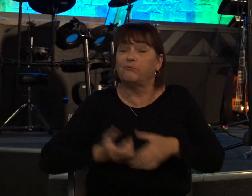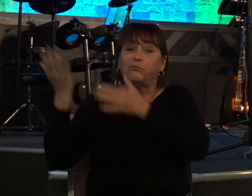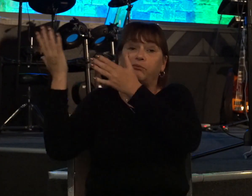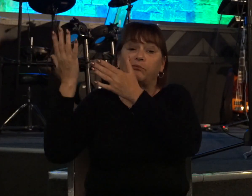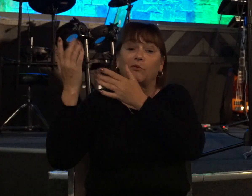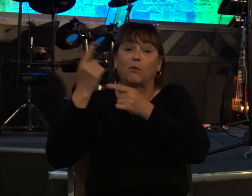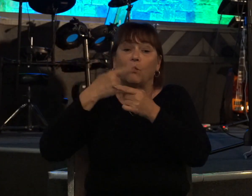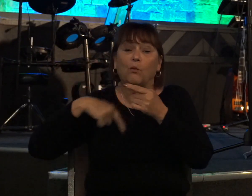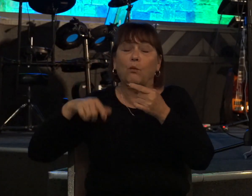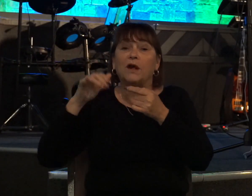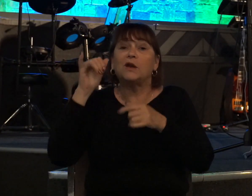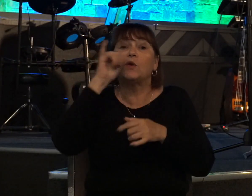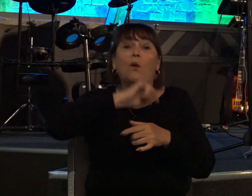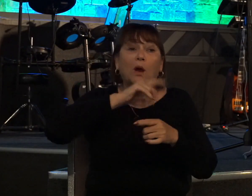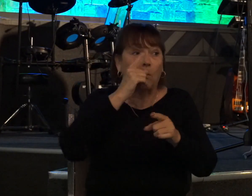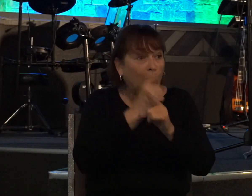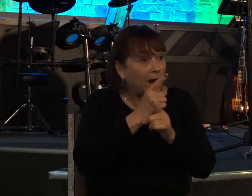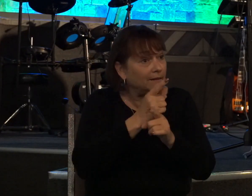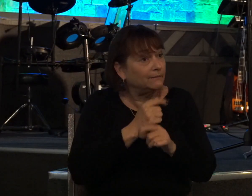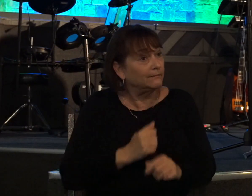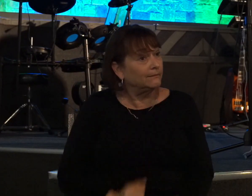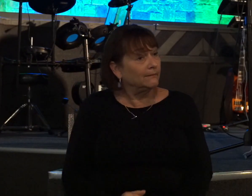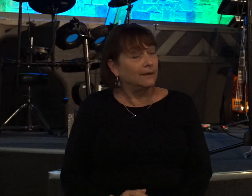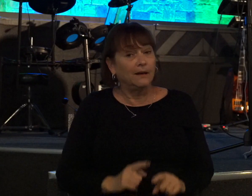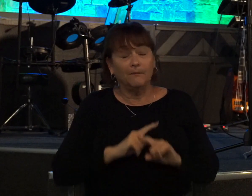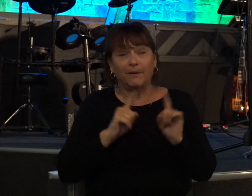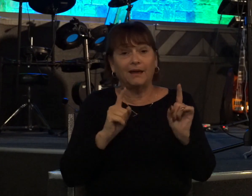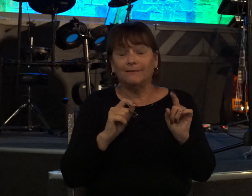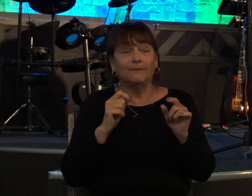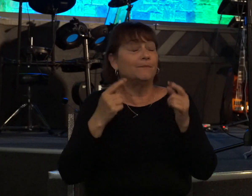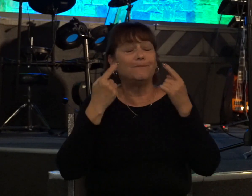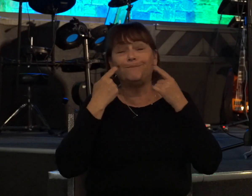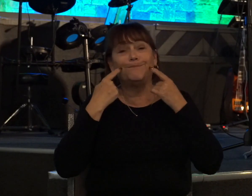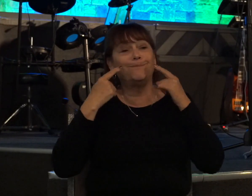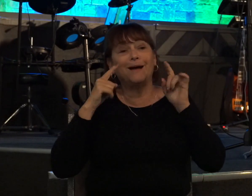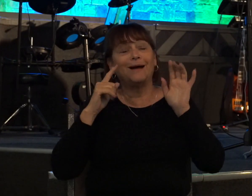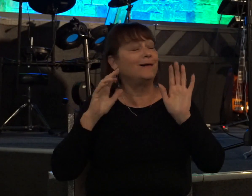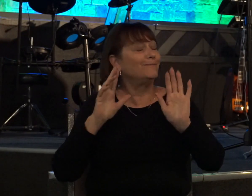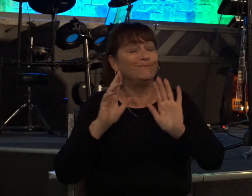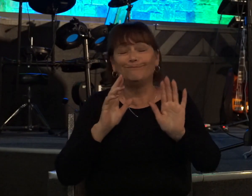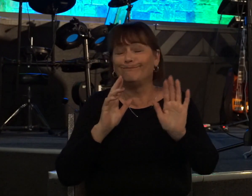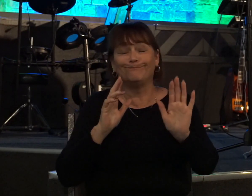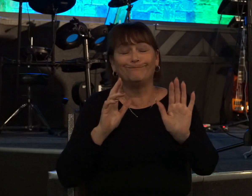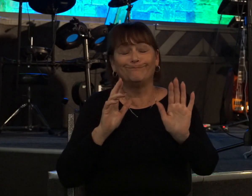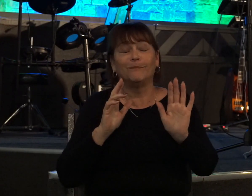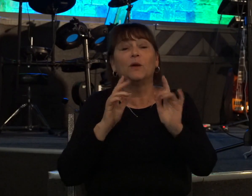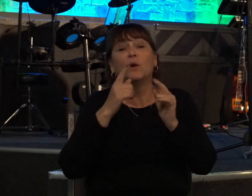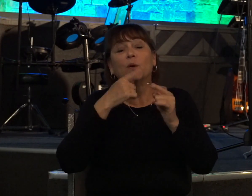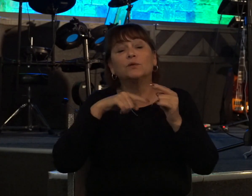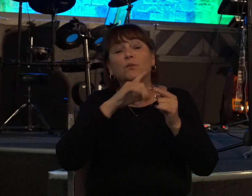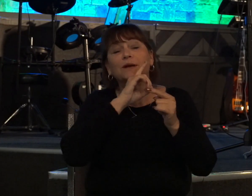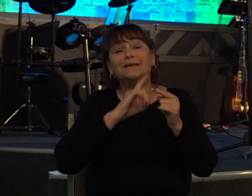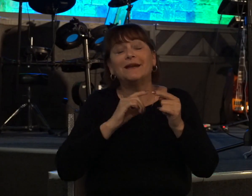is intoxicated but that didn't work either and this is when david took it to the next level